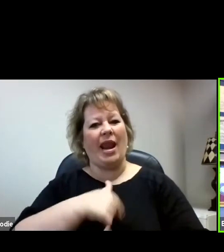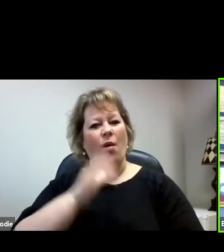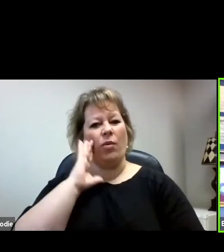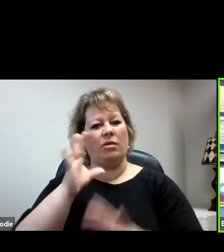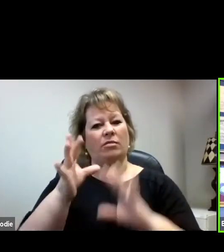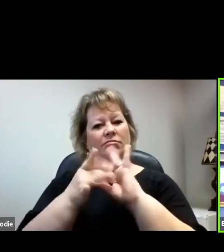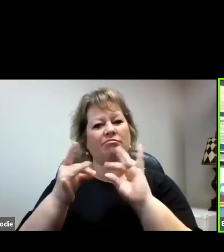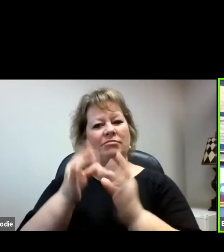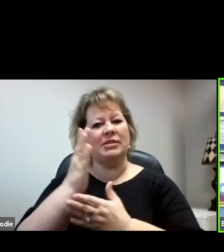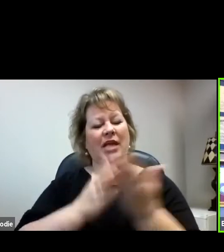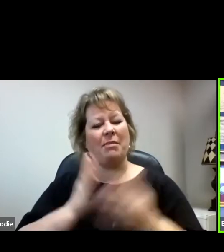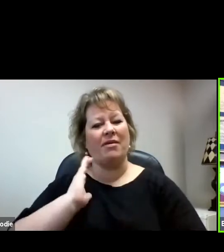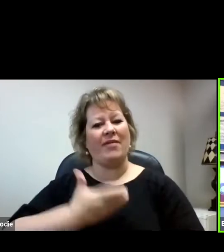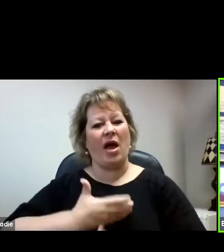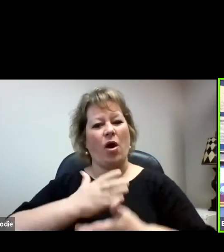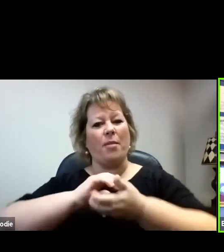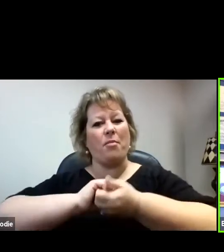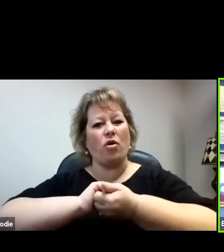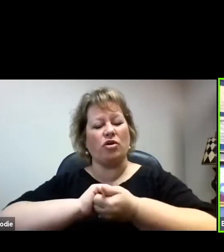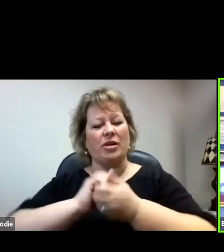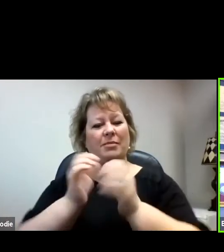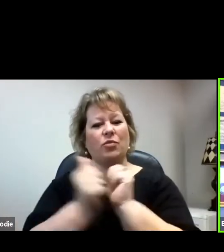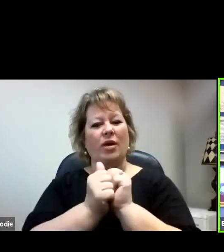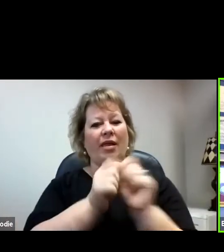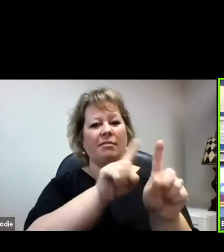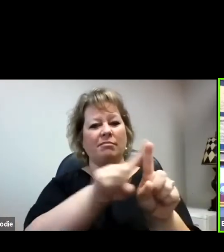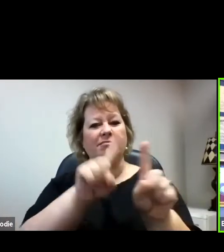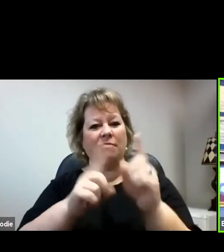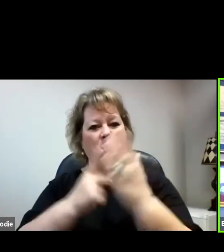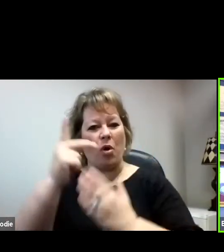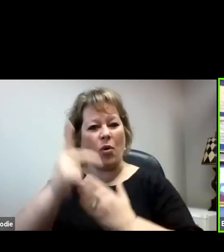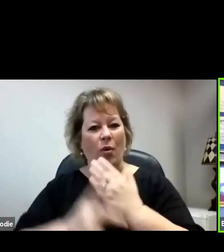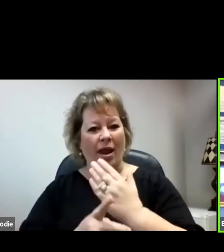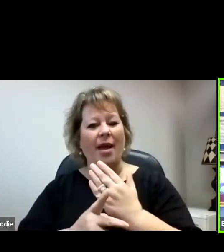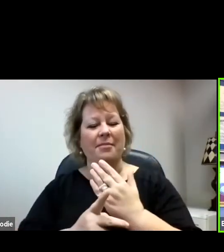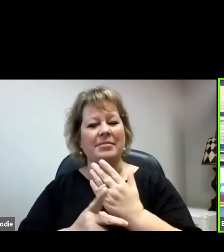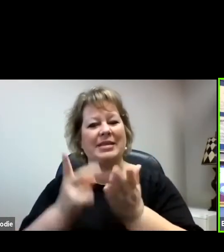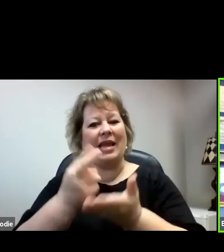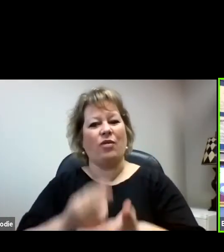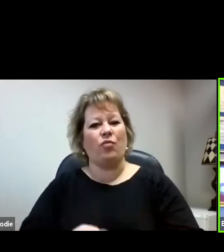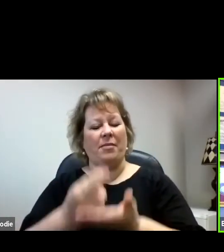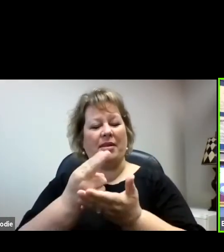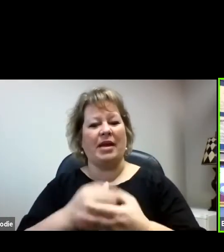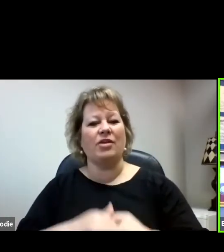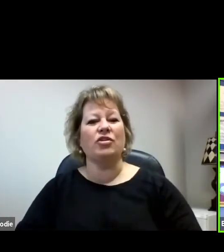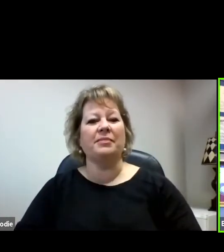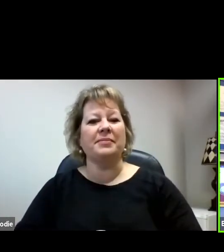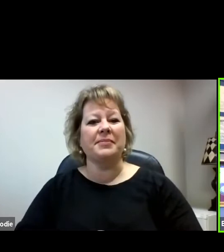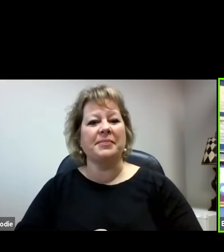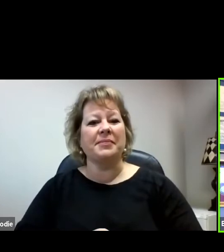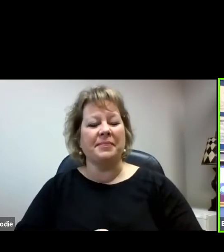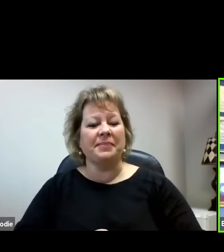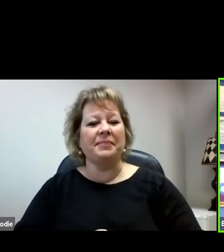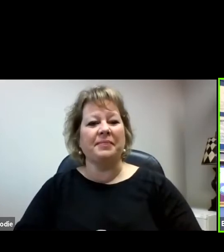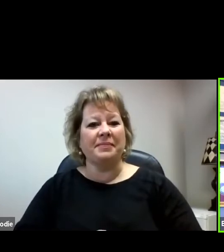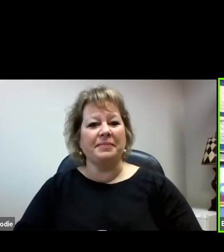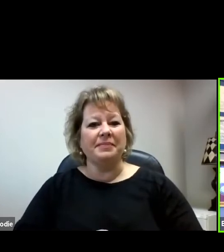partnerships we have with various programs in the rehabilitation space.